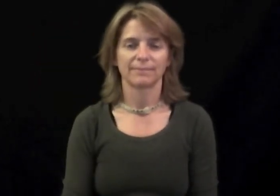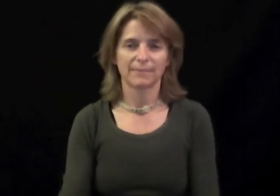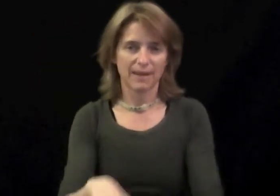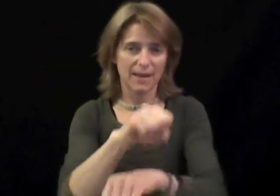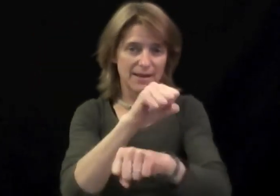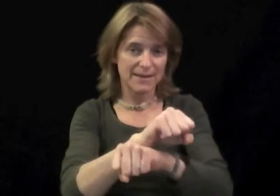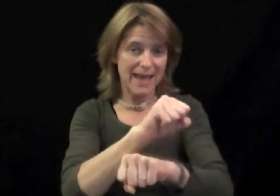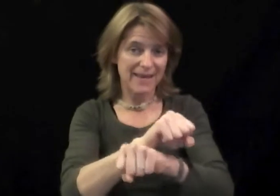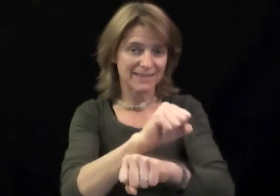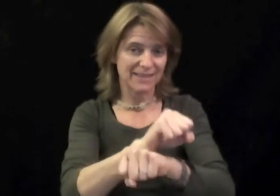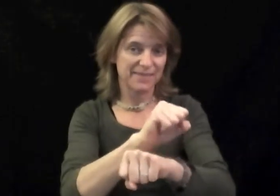Provide. Task.